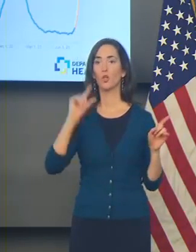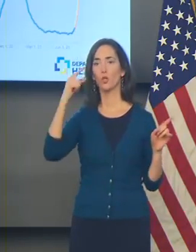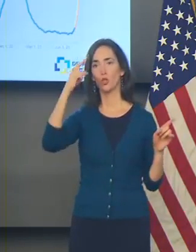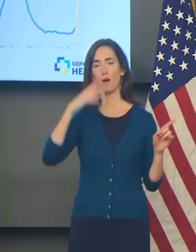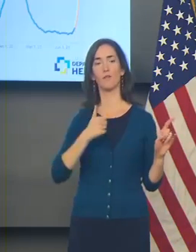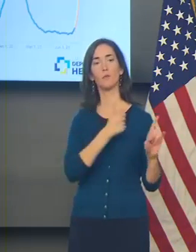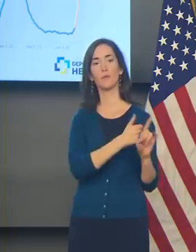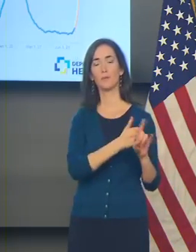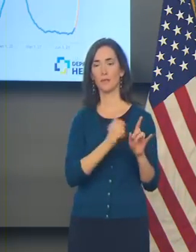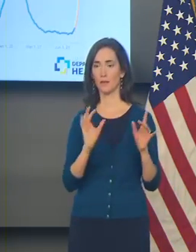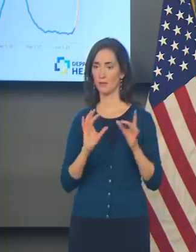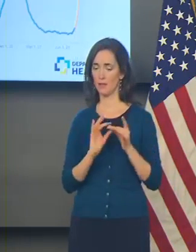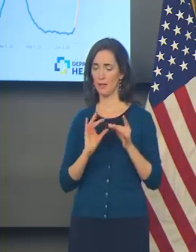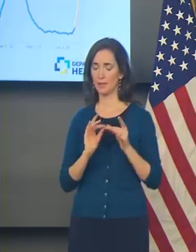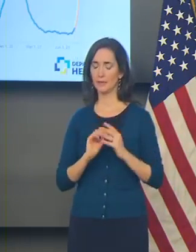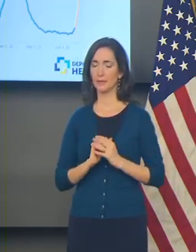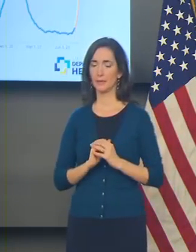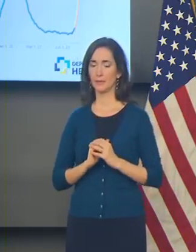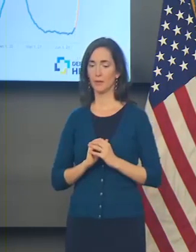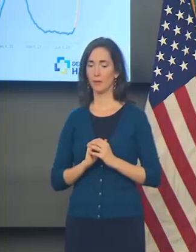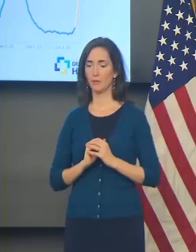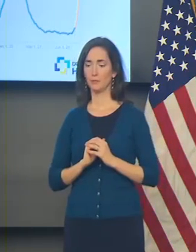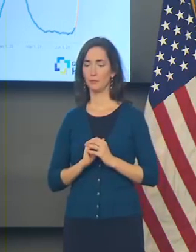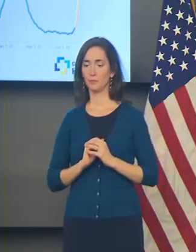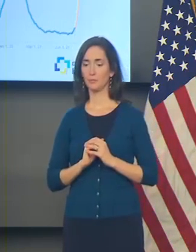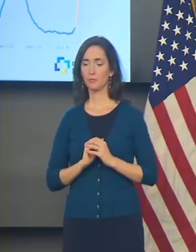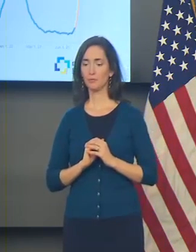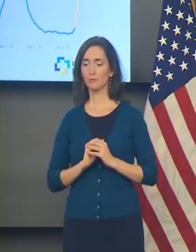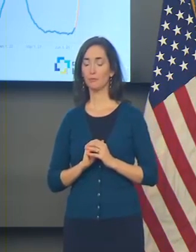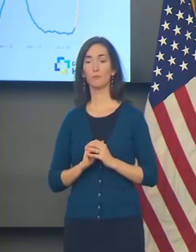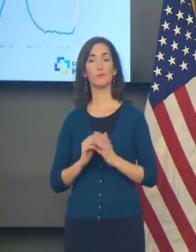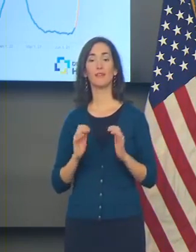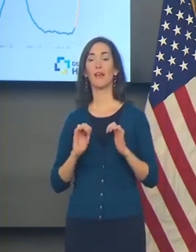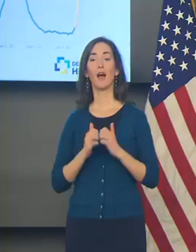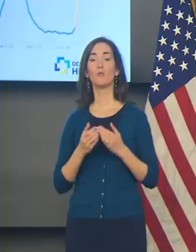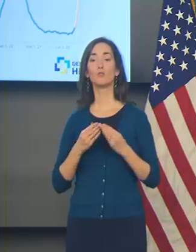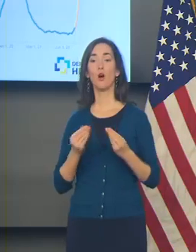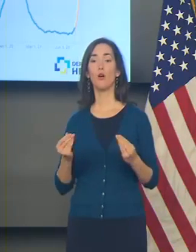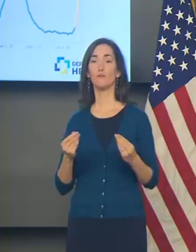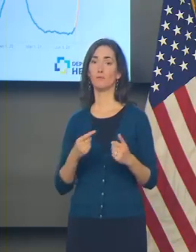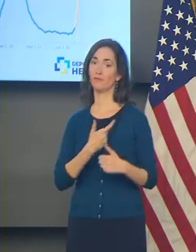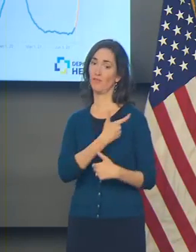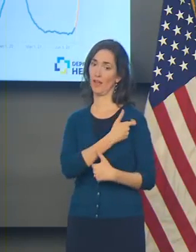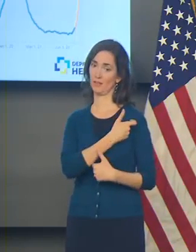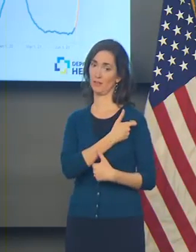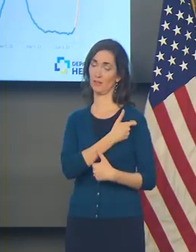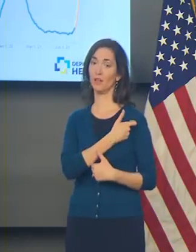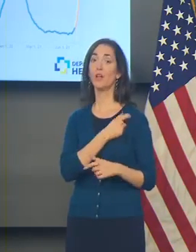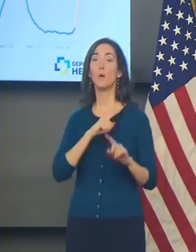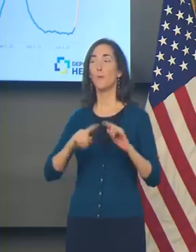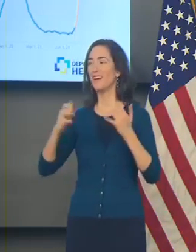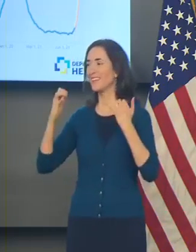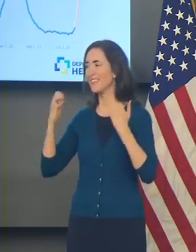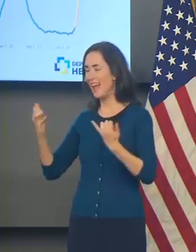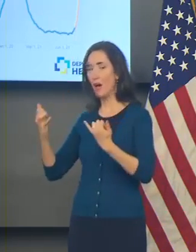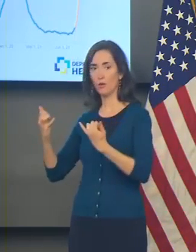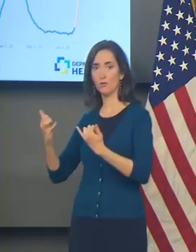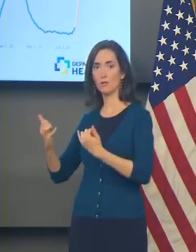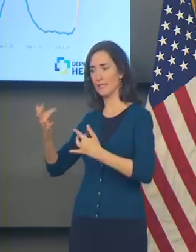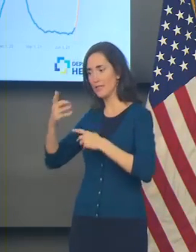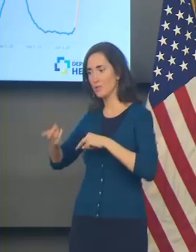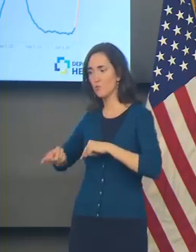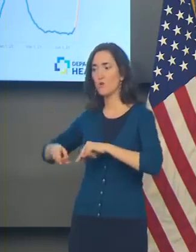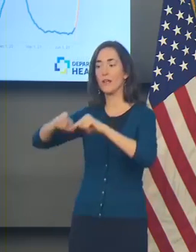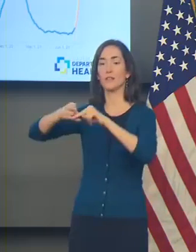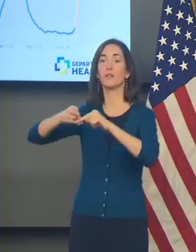getting vaccinated and right now because we are in a surge, it's doing